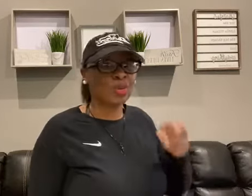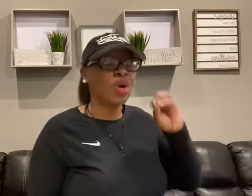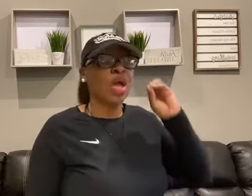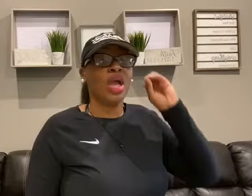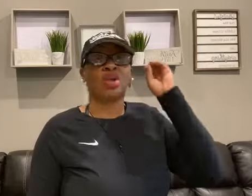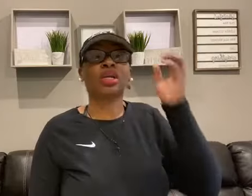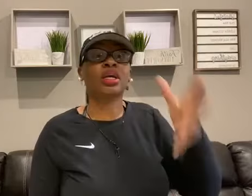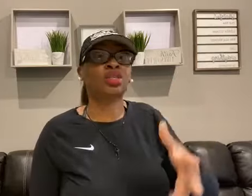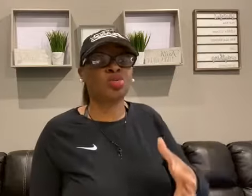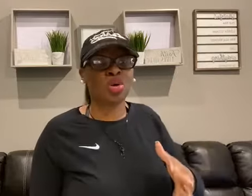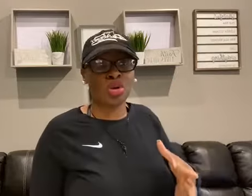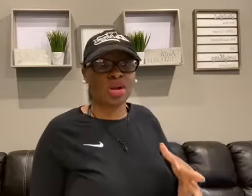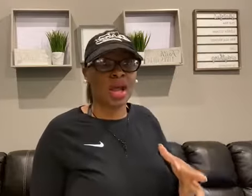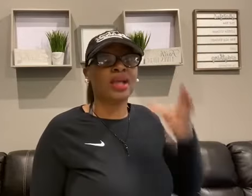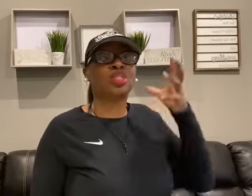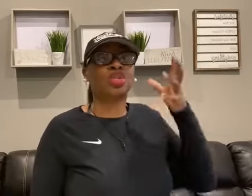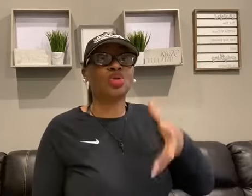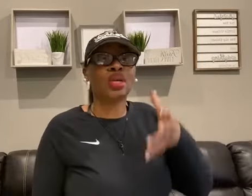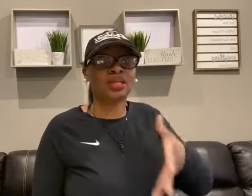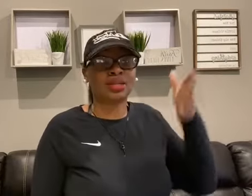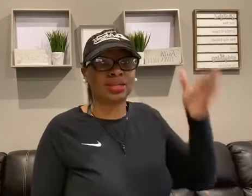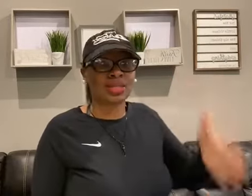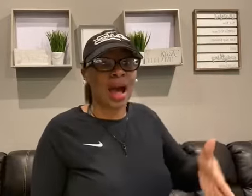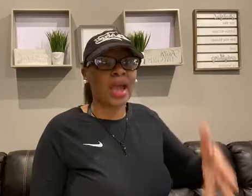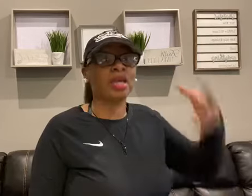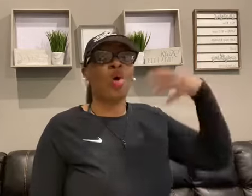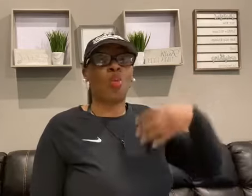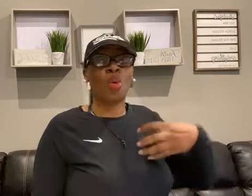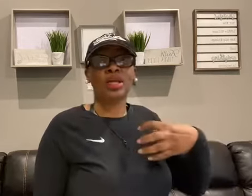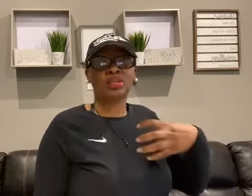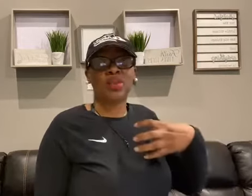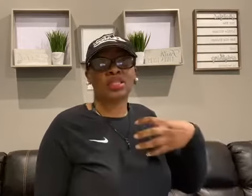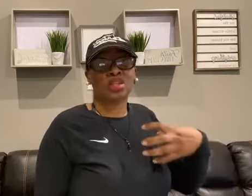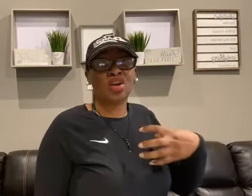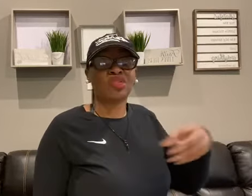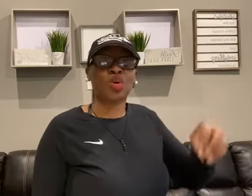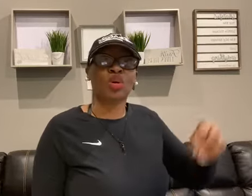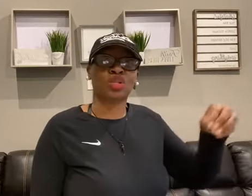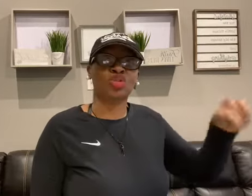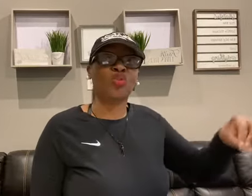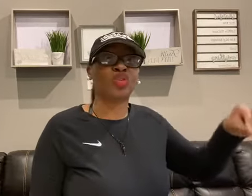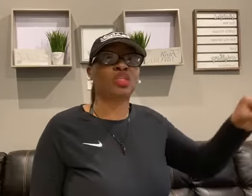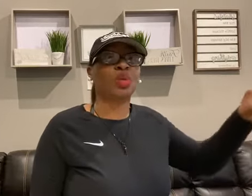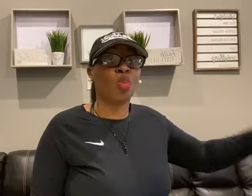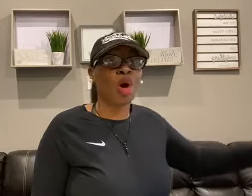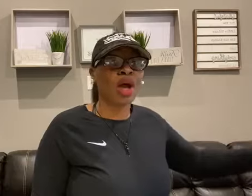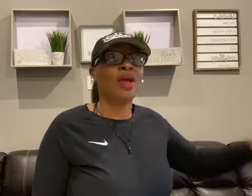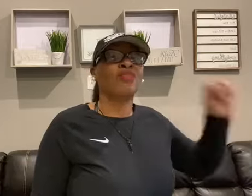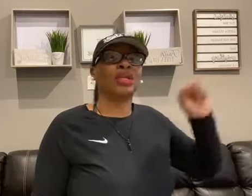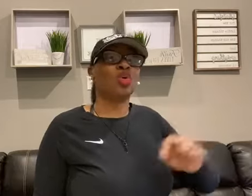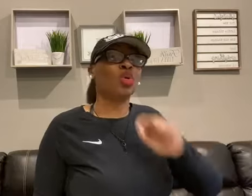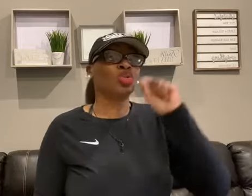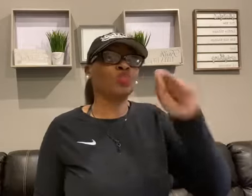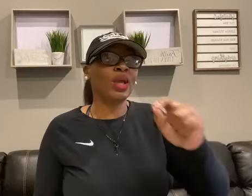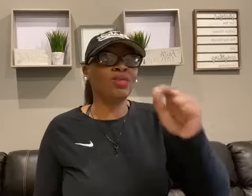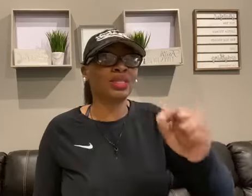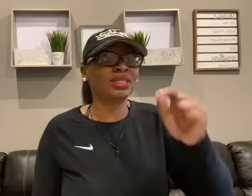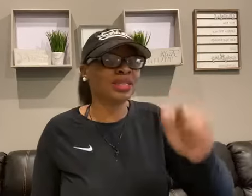people and you're looking to grow your clients, you need to decide what is my service going to do for someone that's going to make me